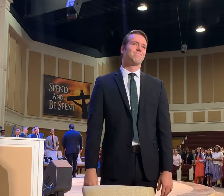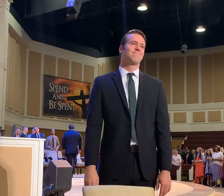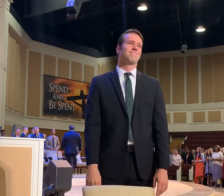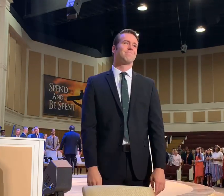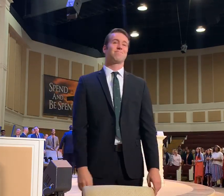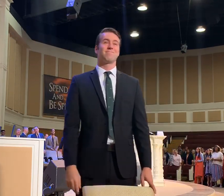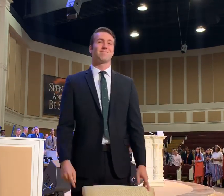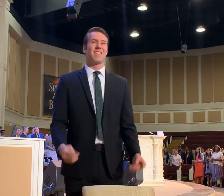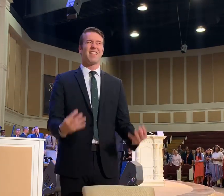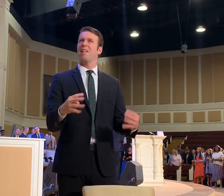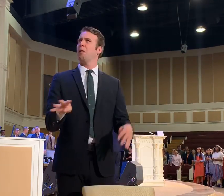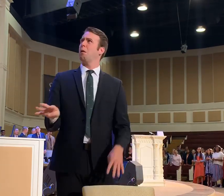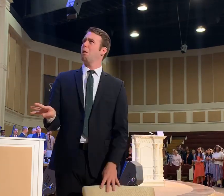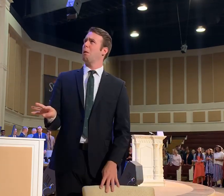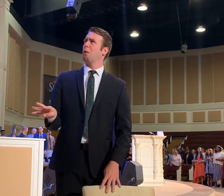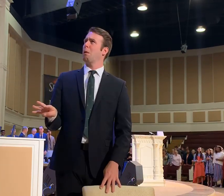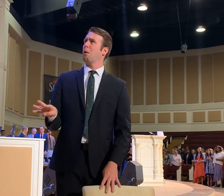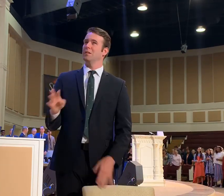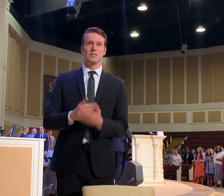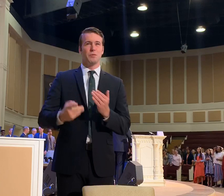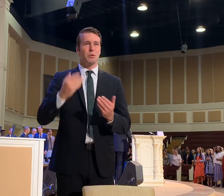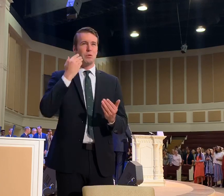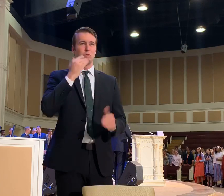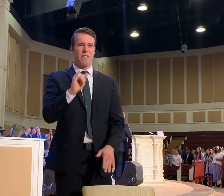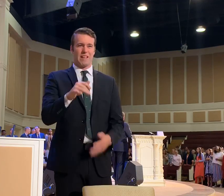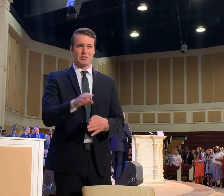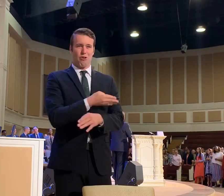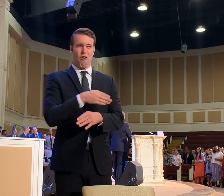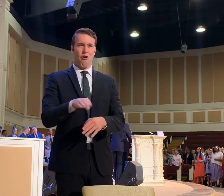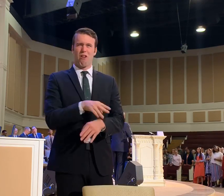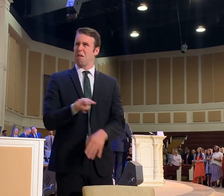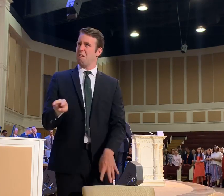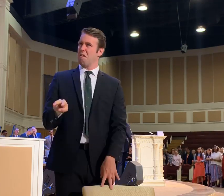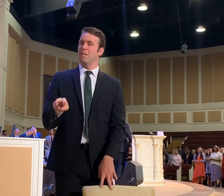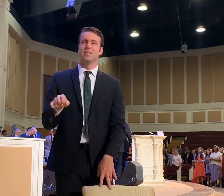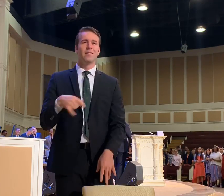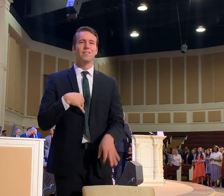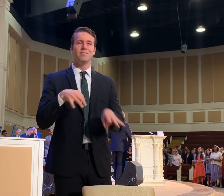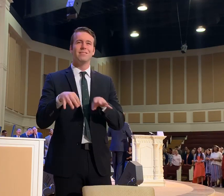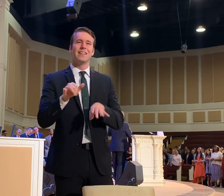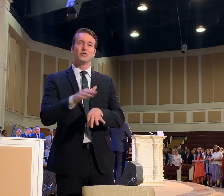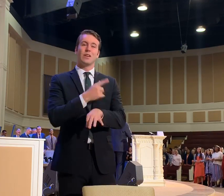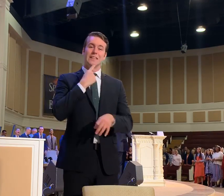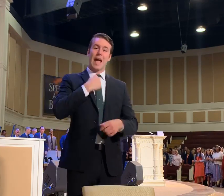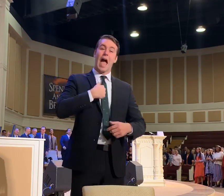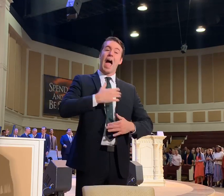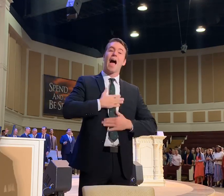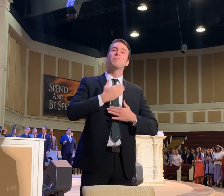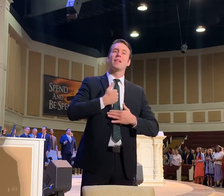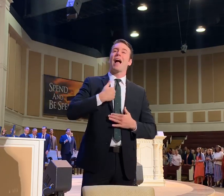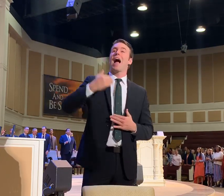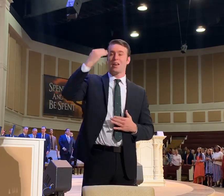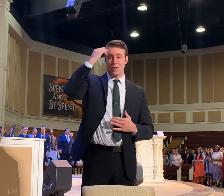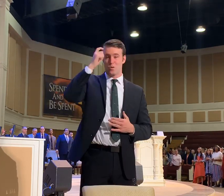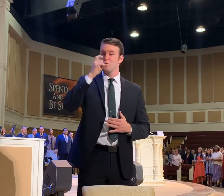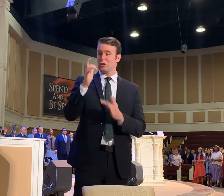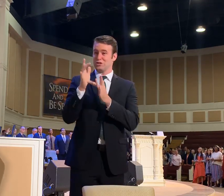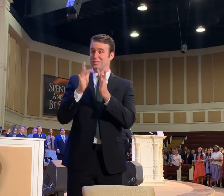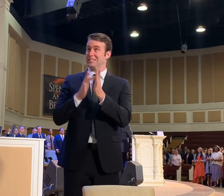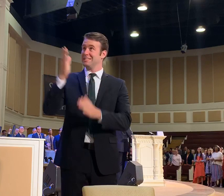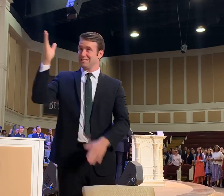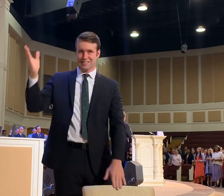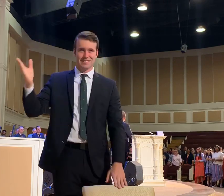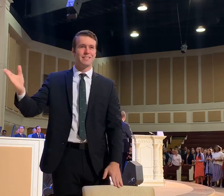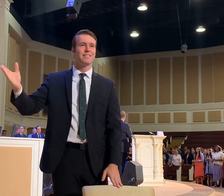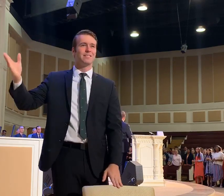Y looking at me like a cow in a new game. I'm glad I know who Jesus